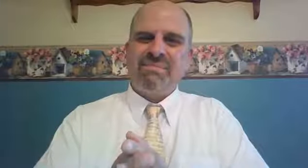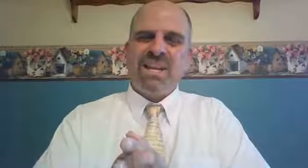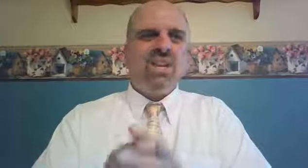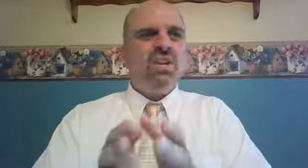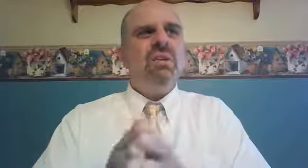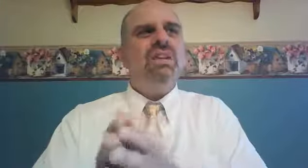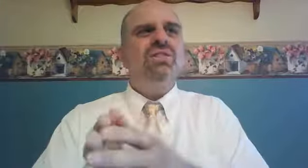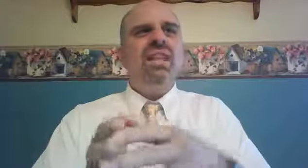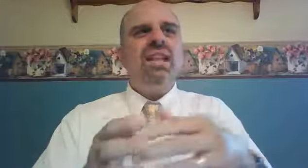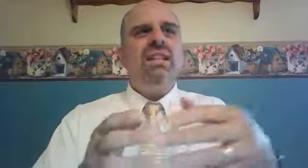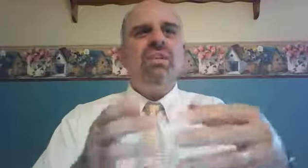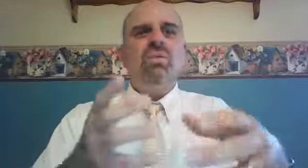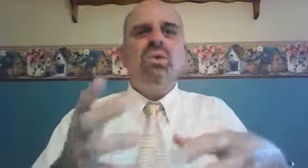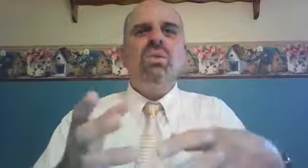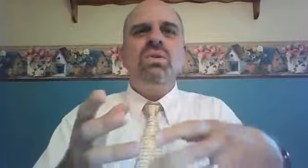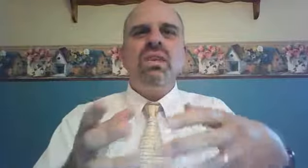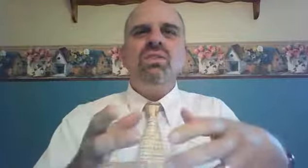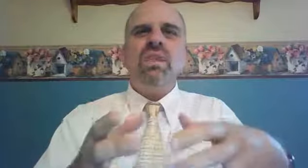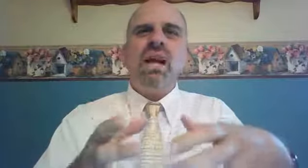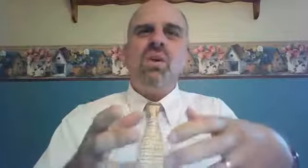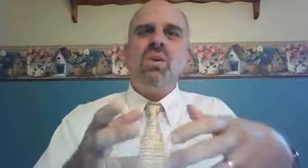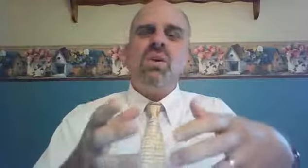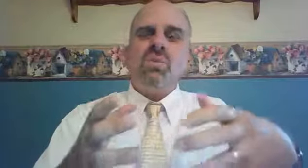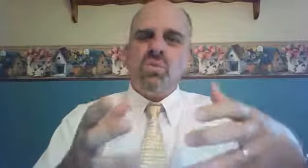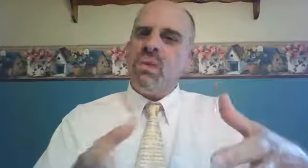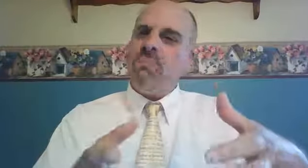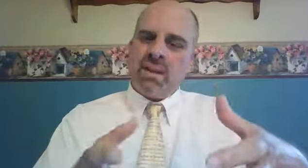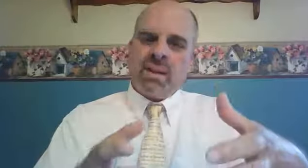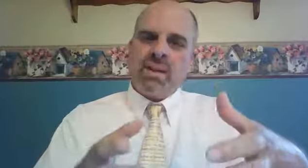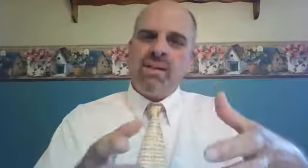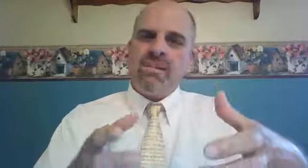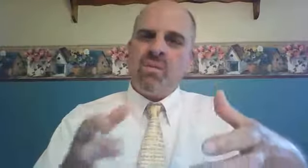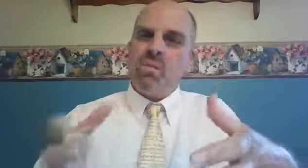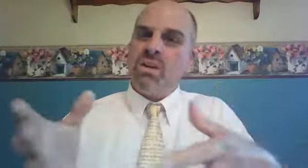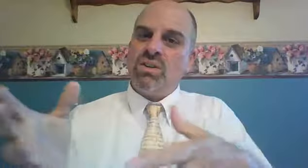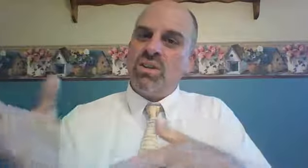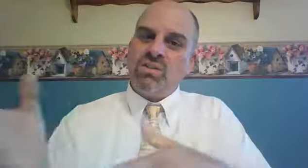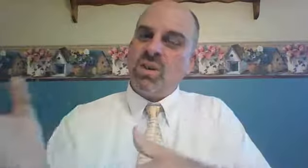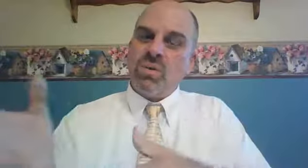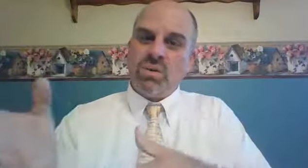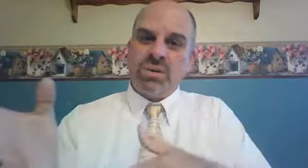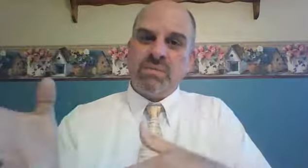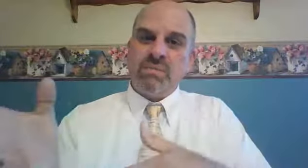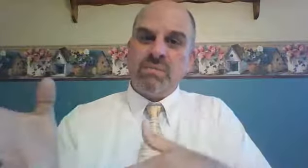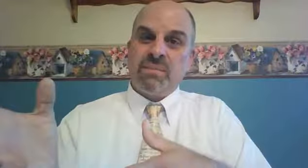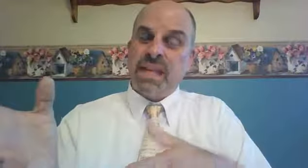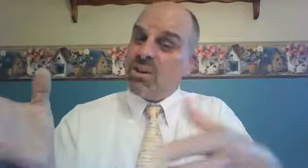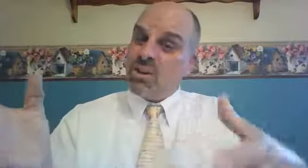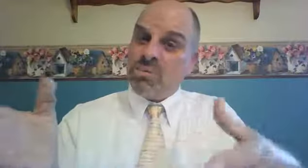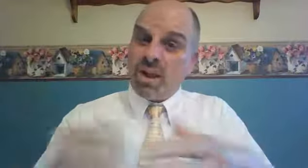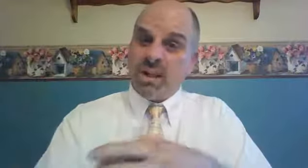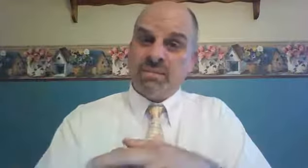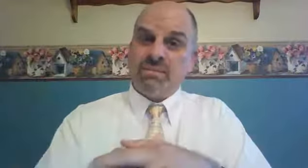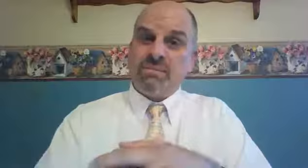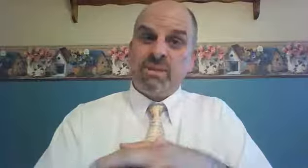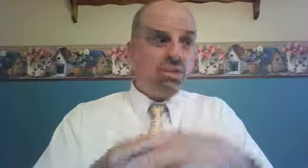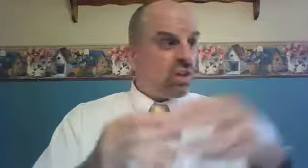You might say that Ruth is now reaping what she sowed in a good way. She